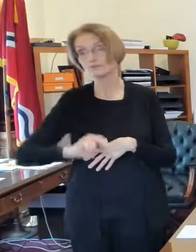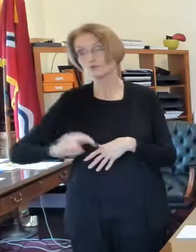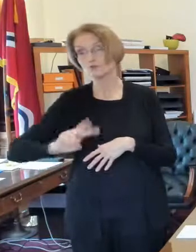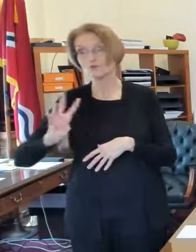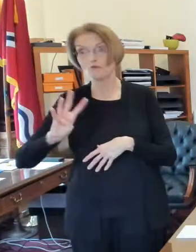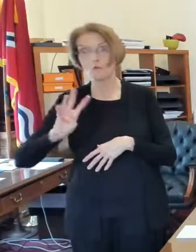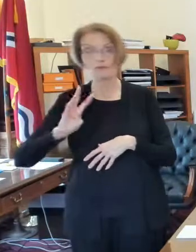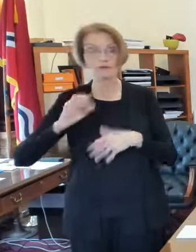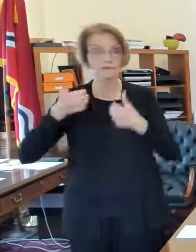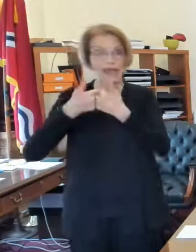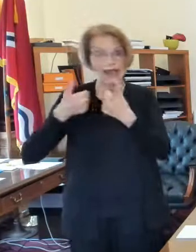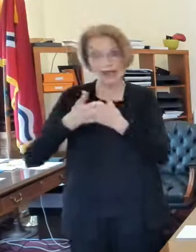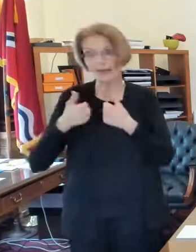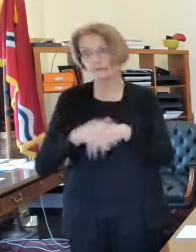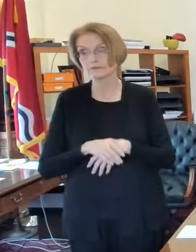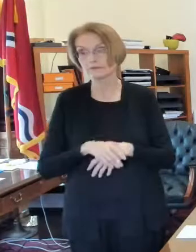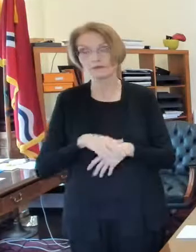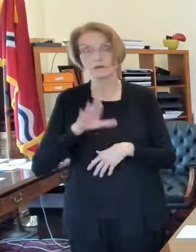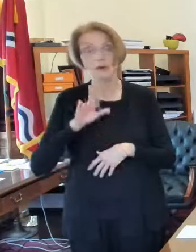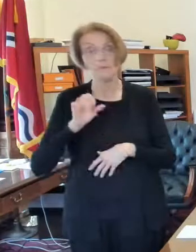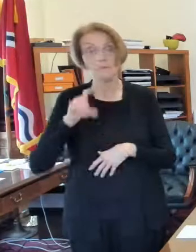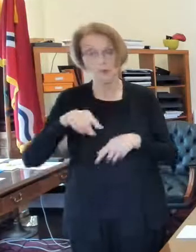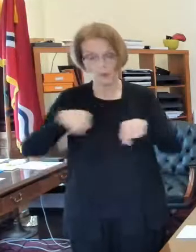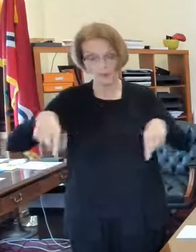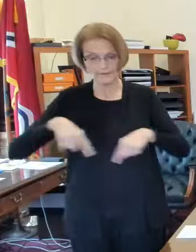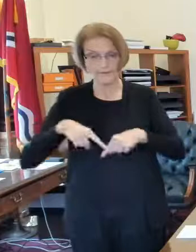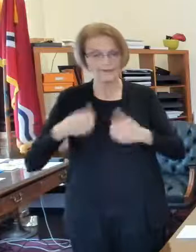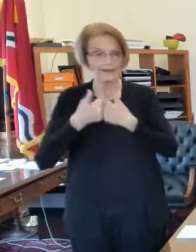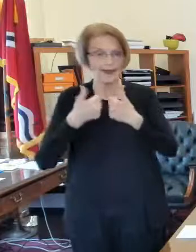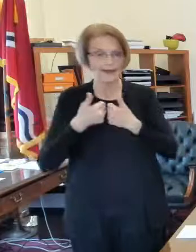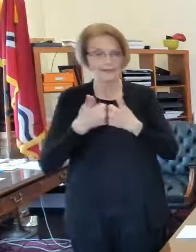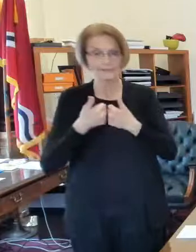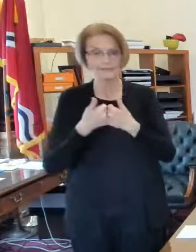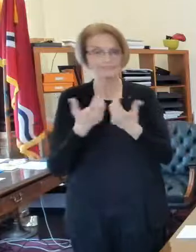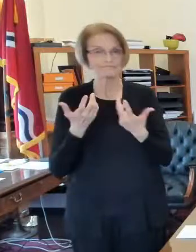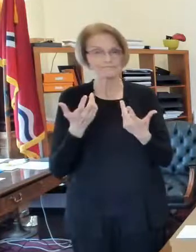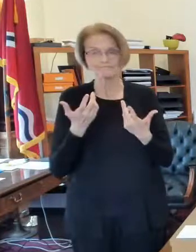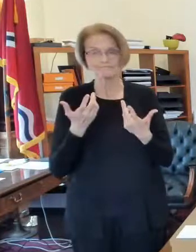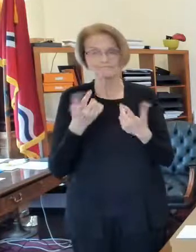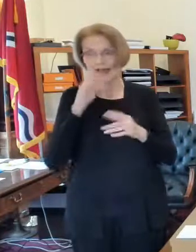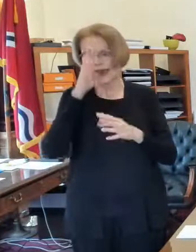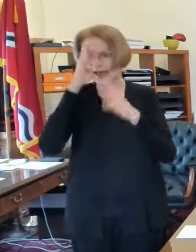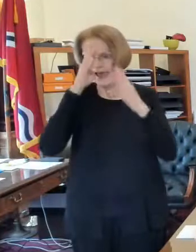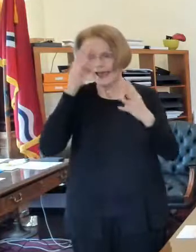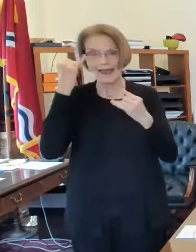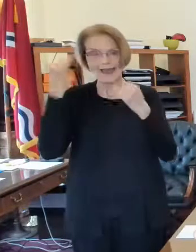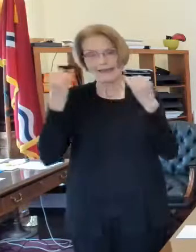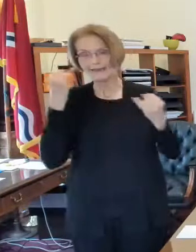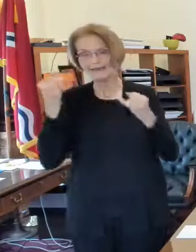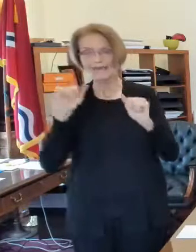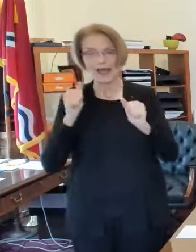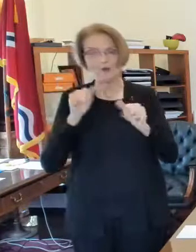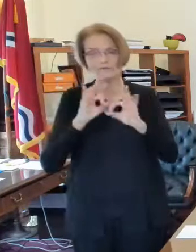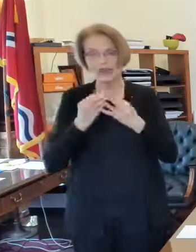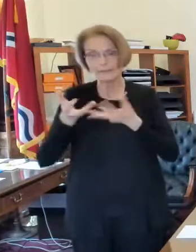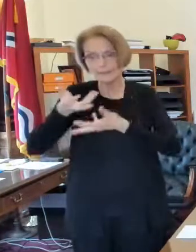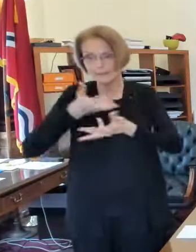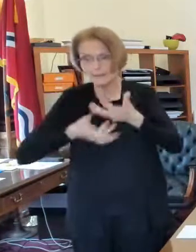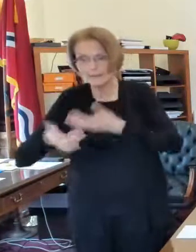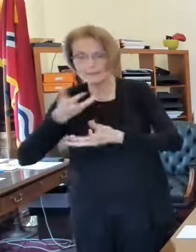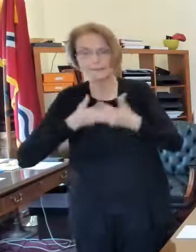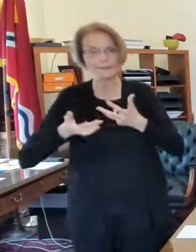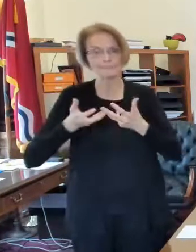gamer um you can also play board games there are other ways that you can uh other mechanisms of uh other ways to um